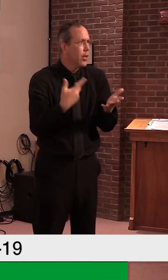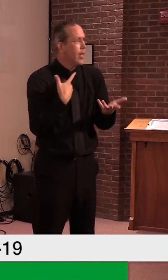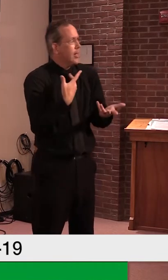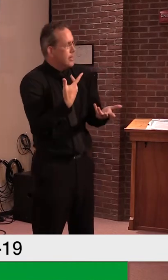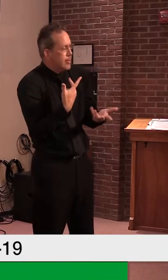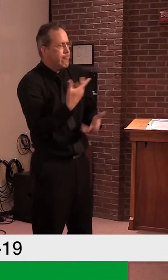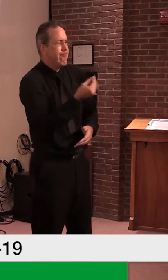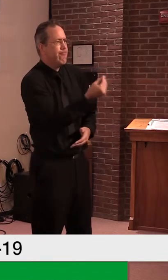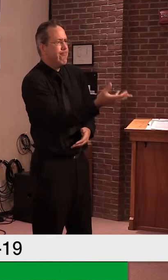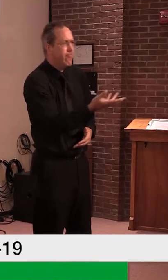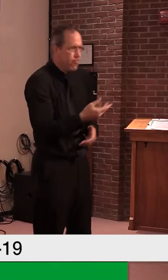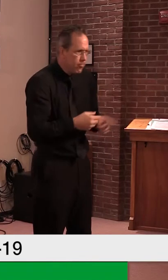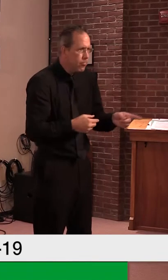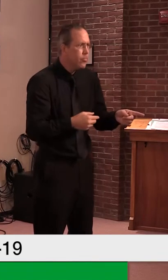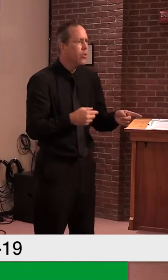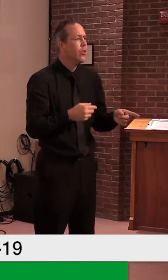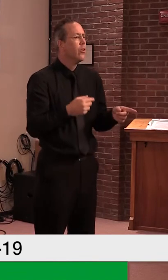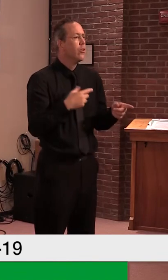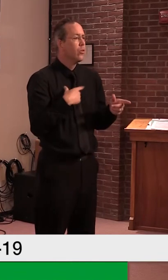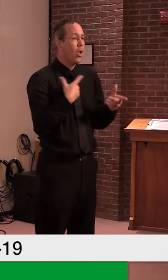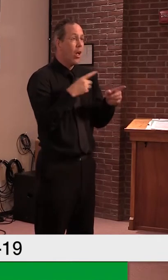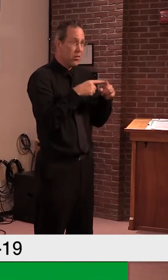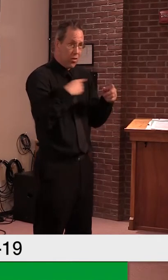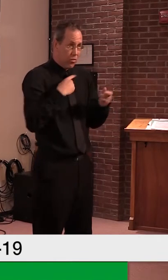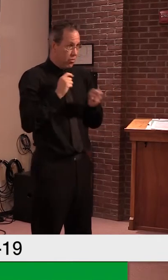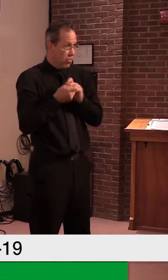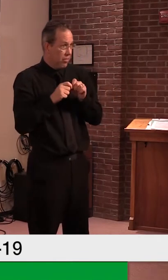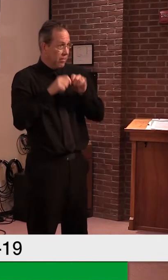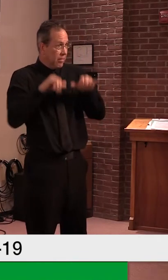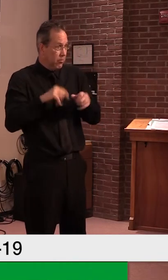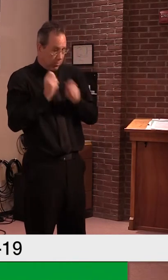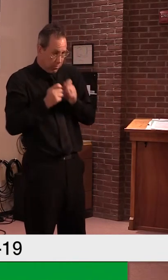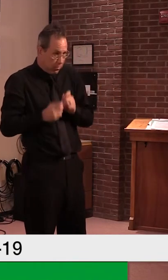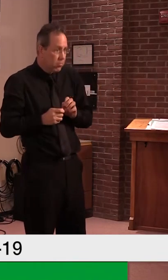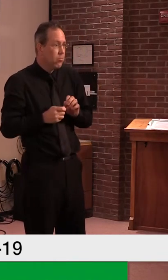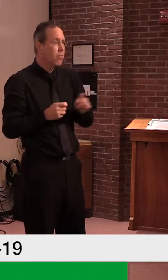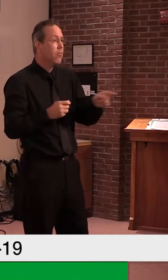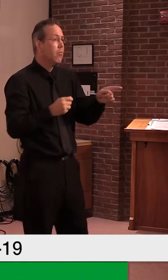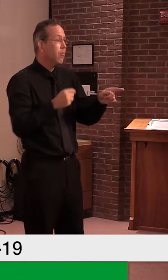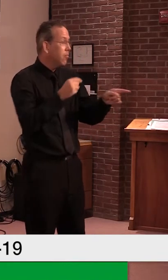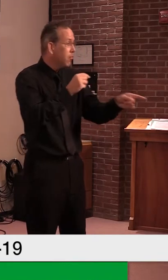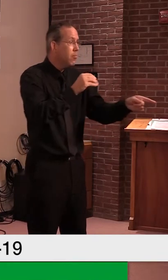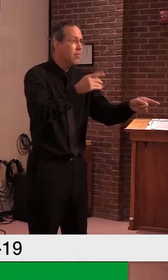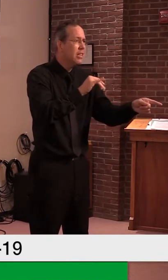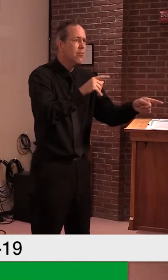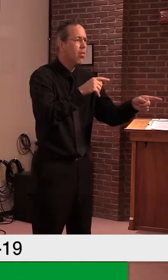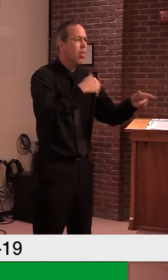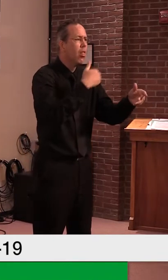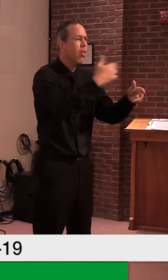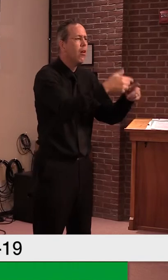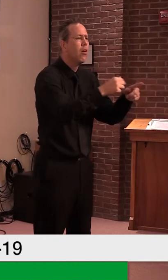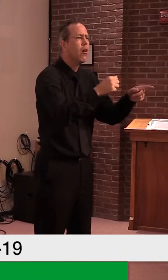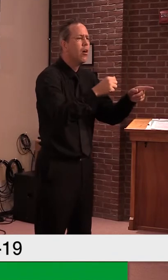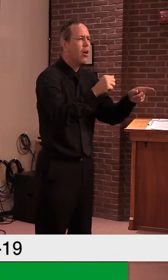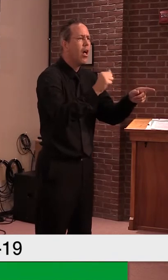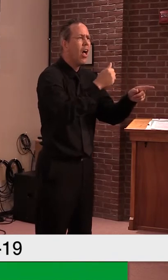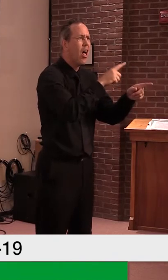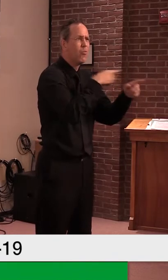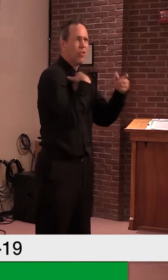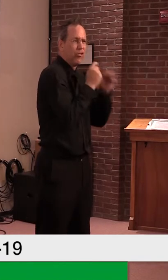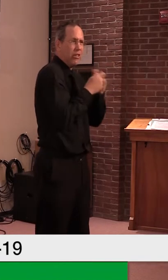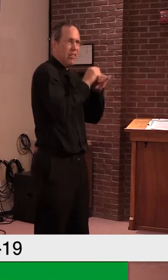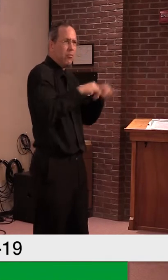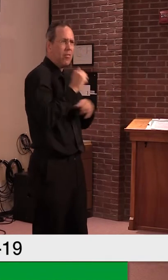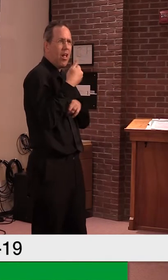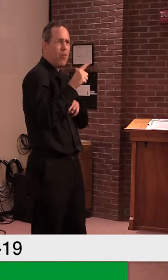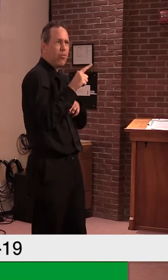changed our protocols. Uh, core civic is changing their protocols. Now it should have happened sooner. So what is,